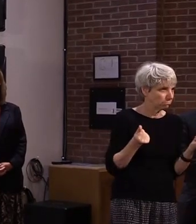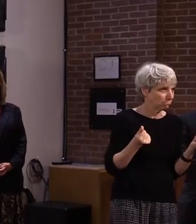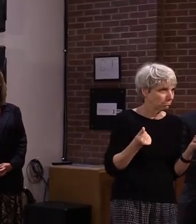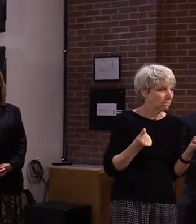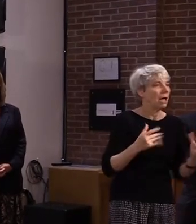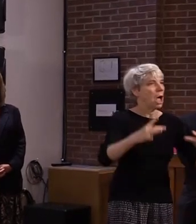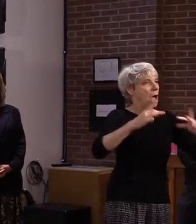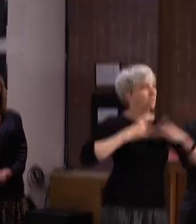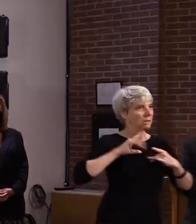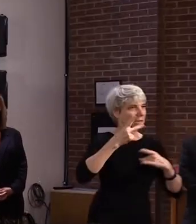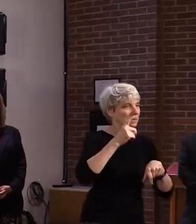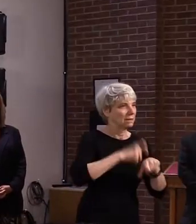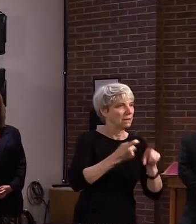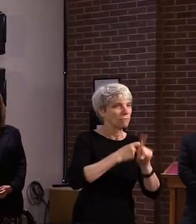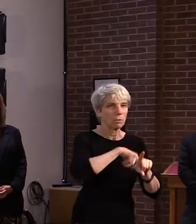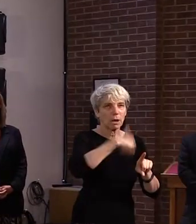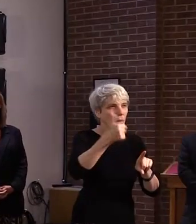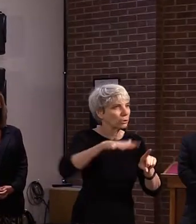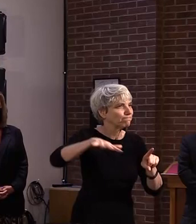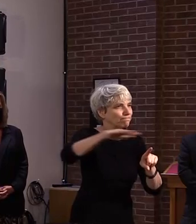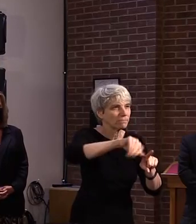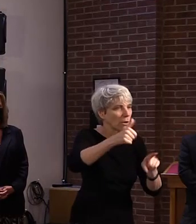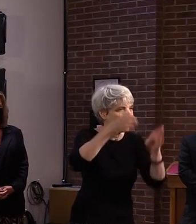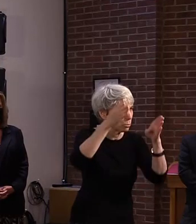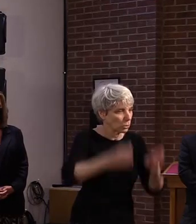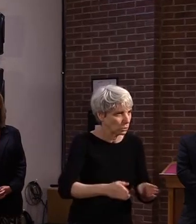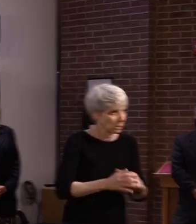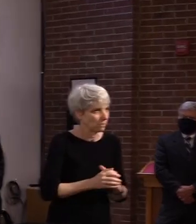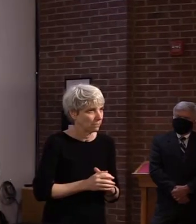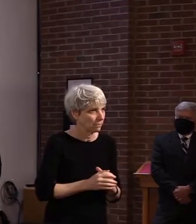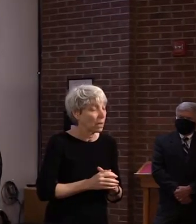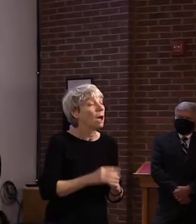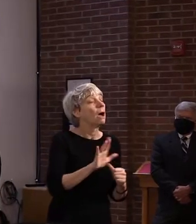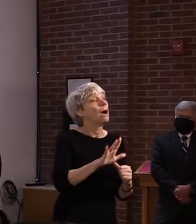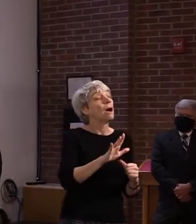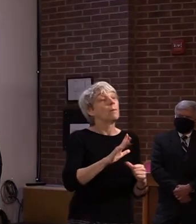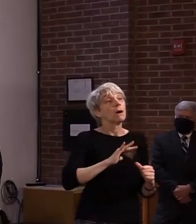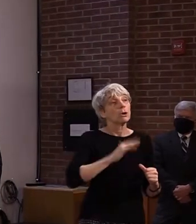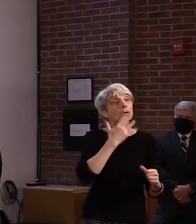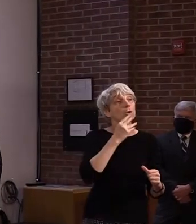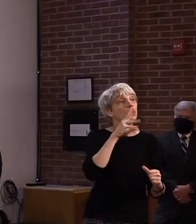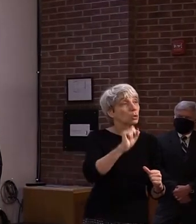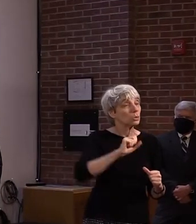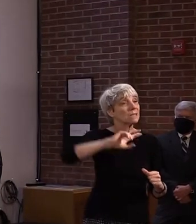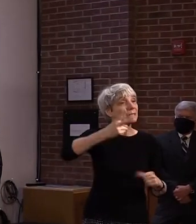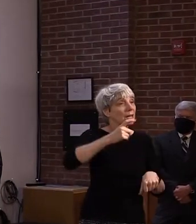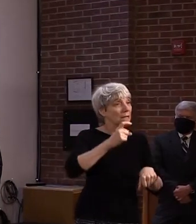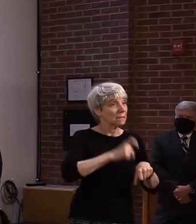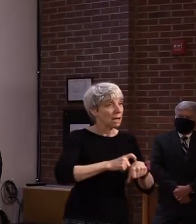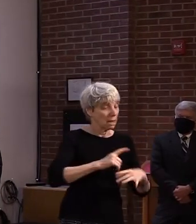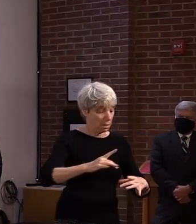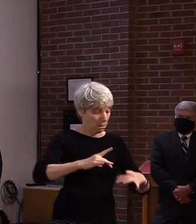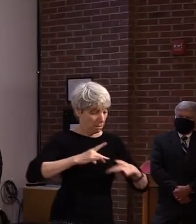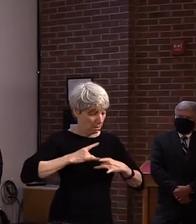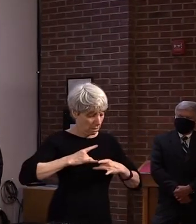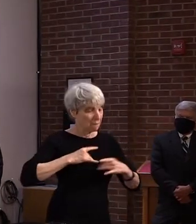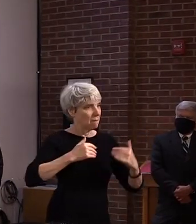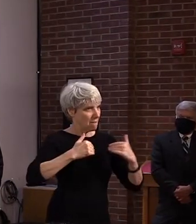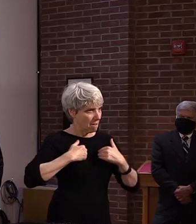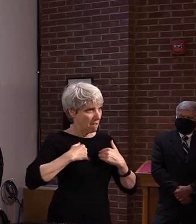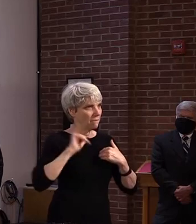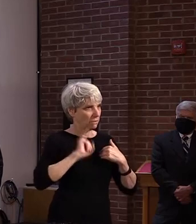Encouragingly, his immune system held the second infection in check, giving some hope to the value of prior